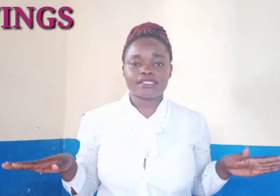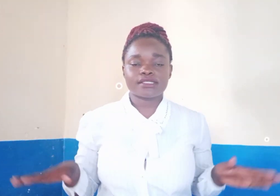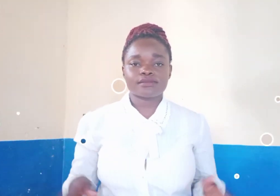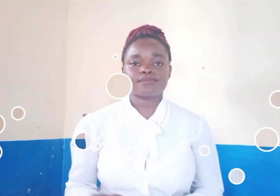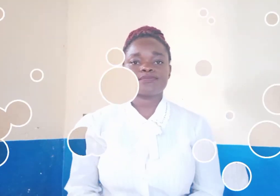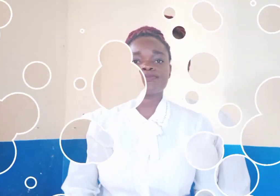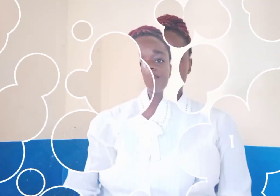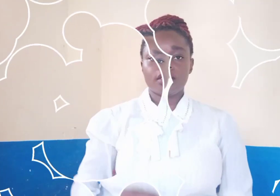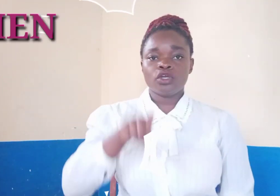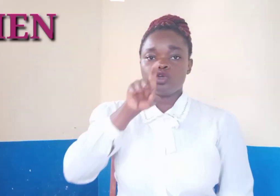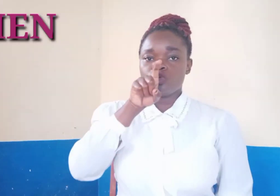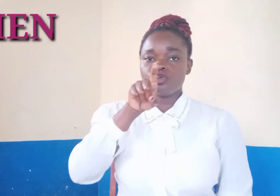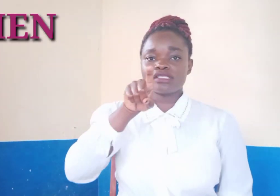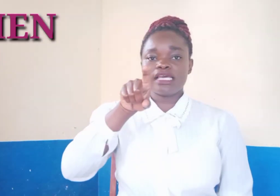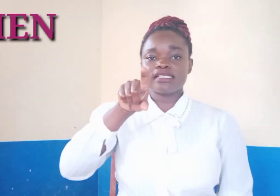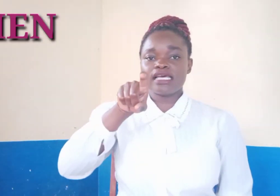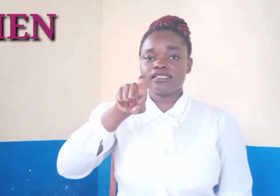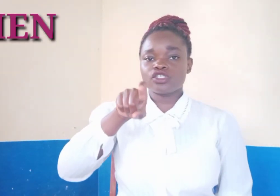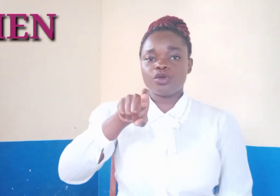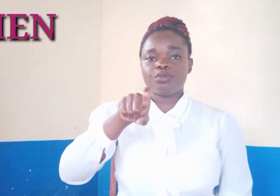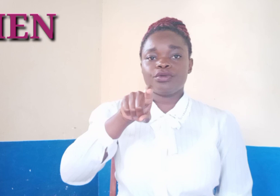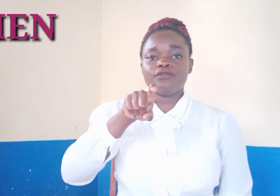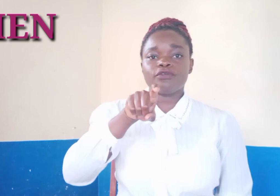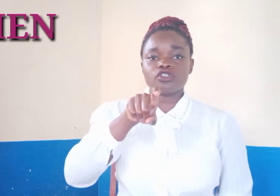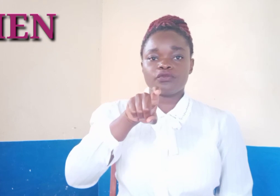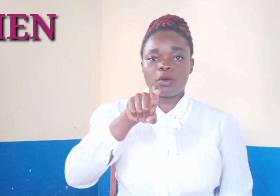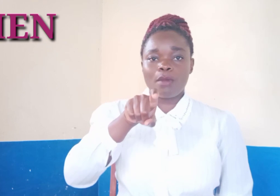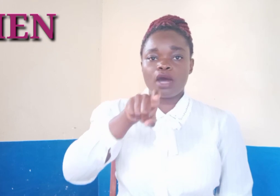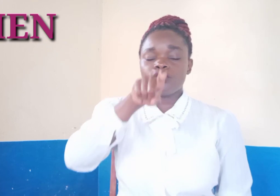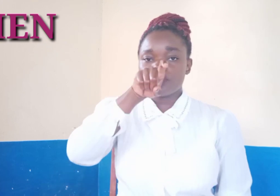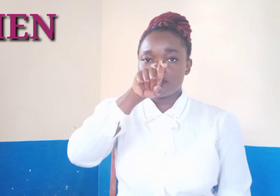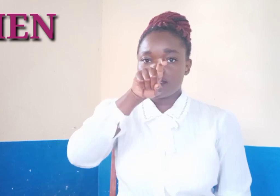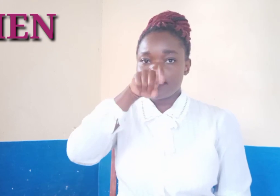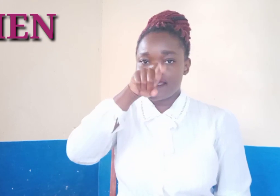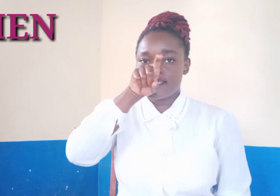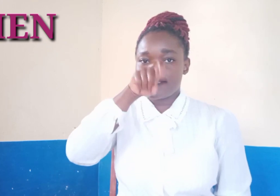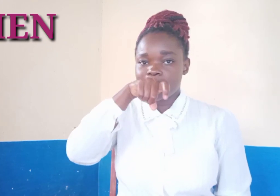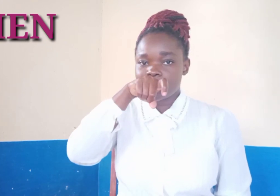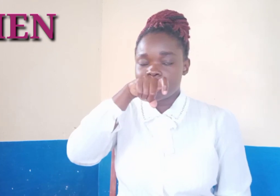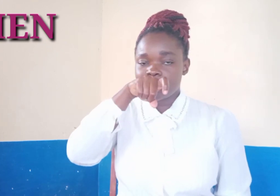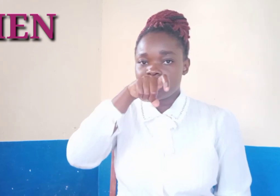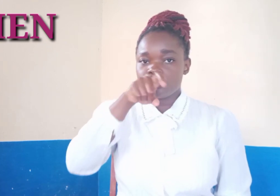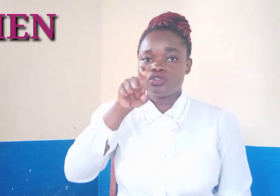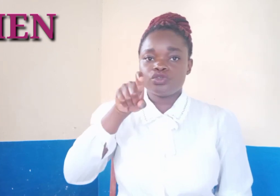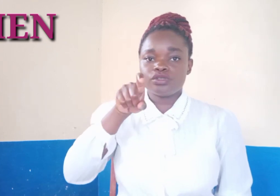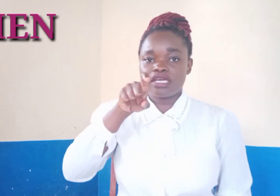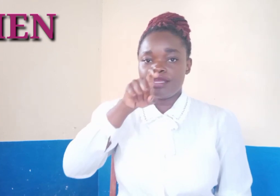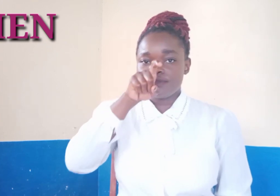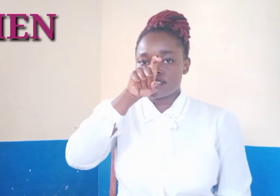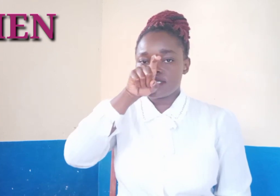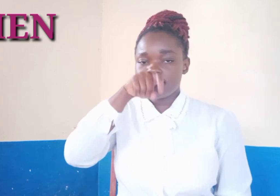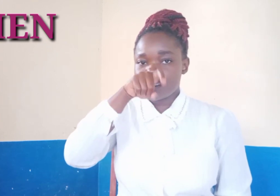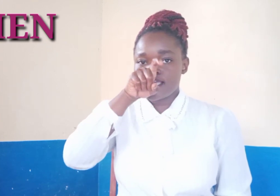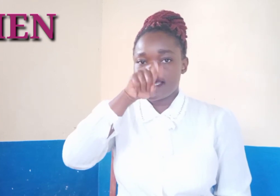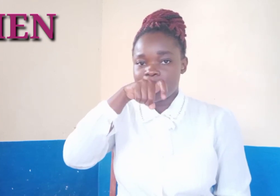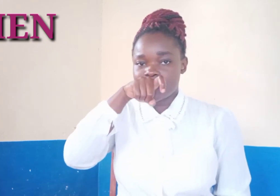we use x hand shape in front of your mouth hand two times hand